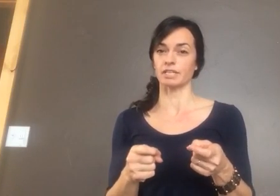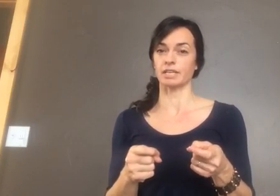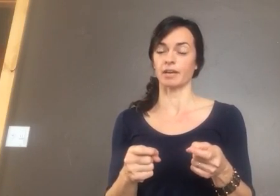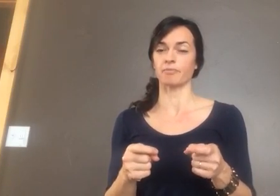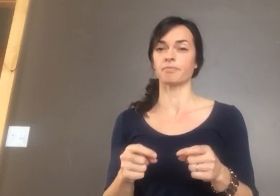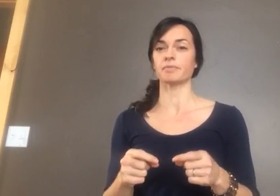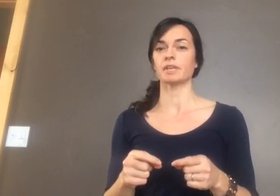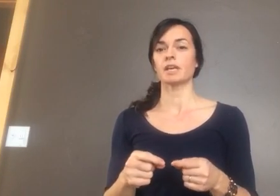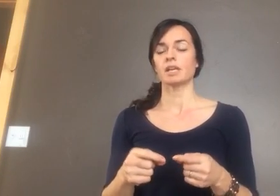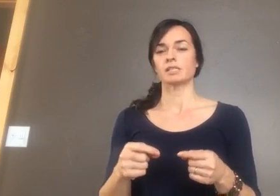India.